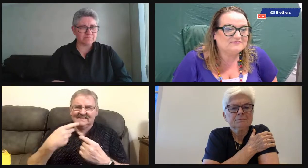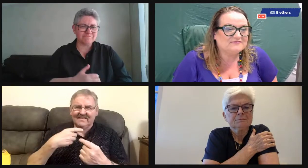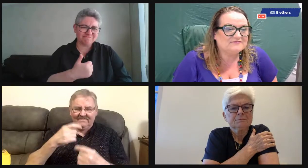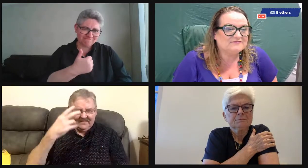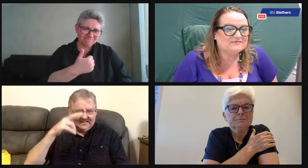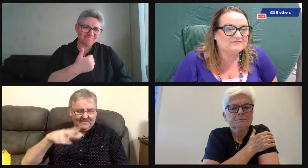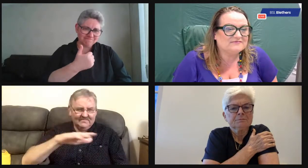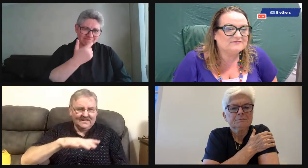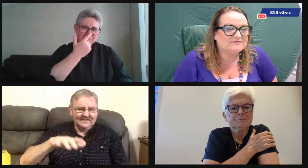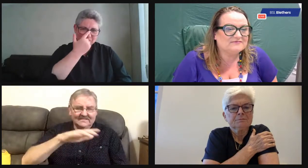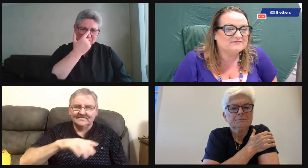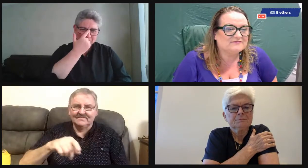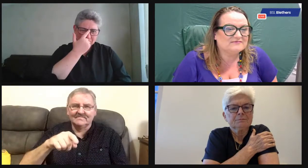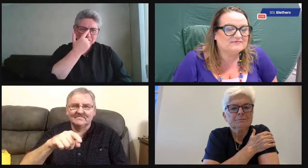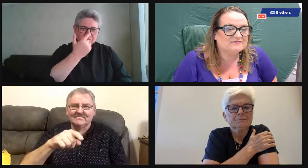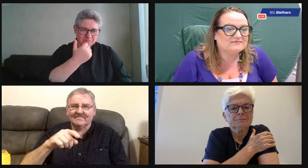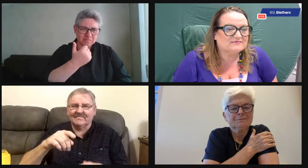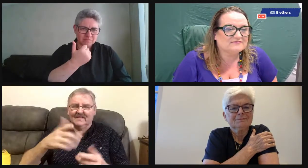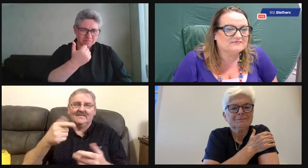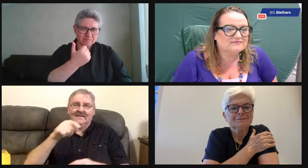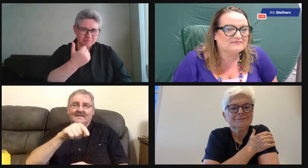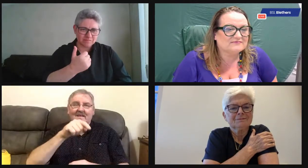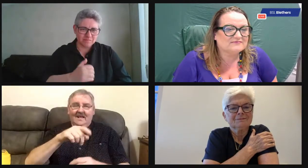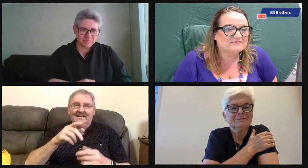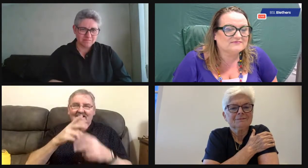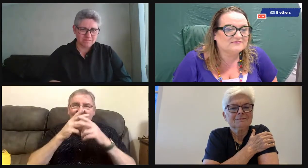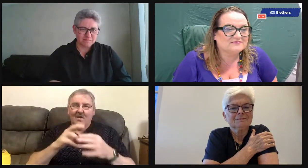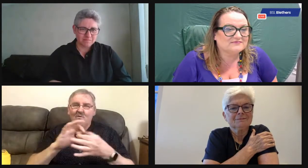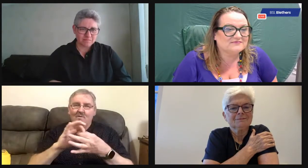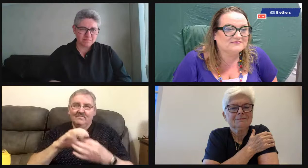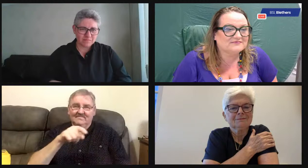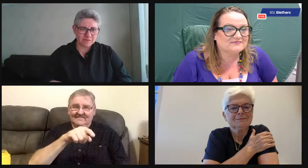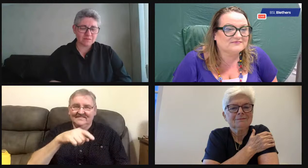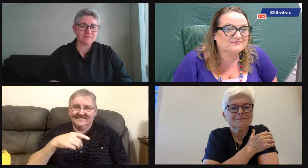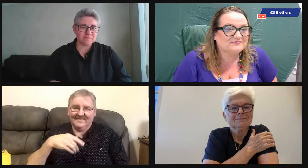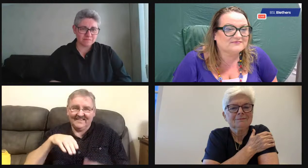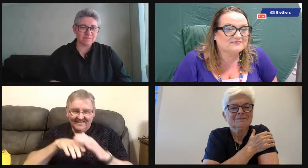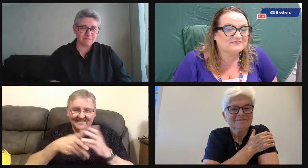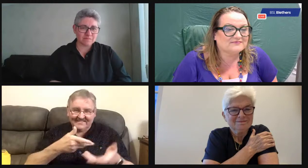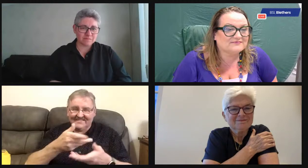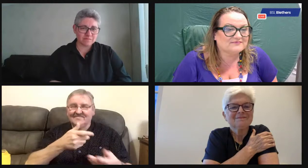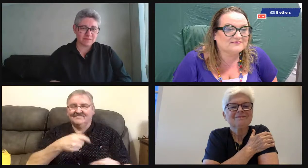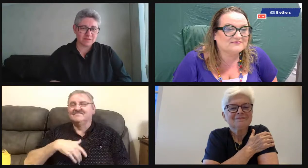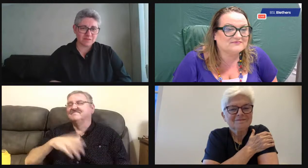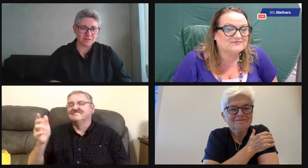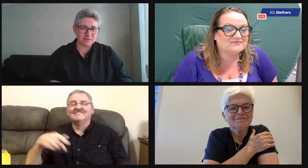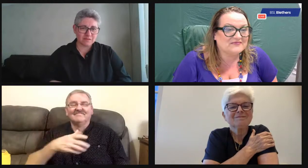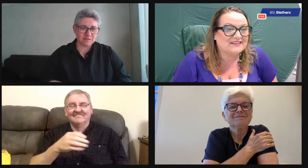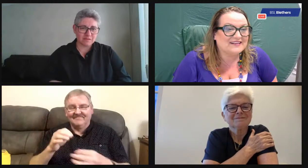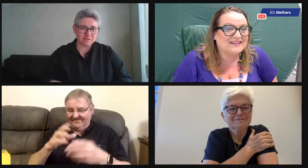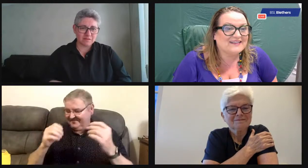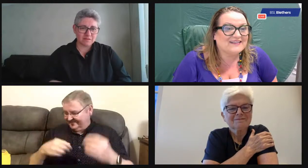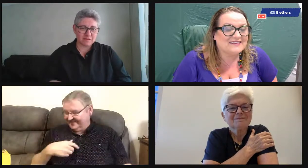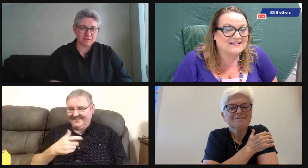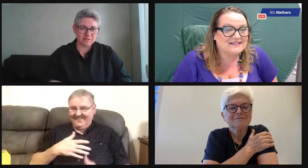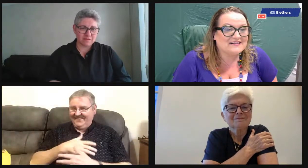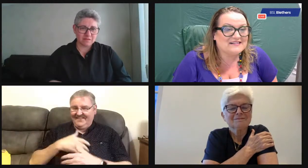I can remember she lived near, she lived in a home near St Vincent's. It was a care home she lived in and she would come to the club all the time.